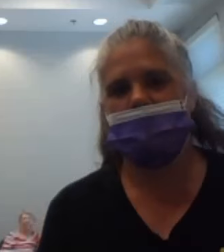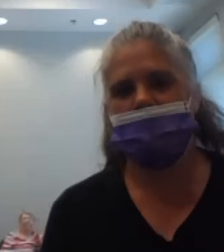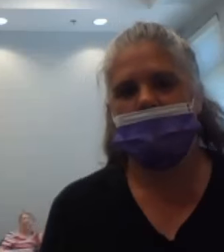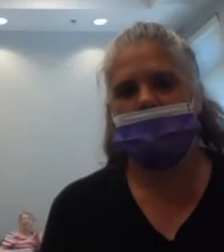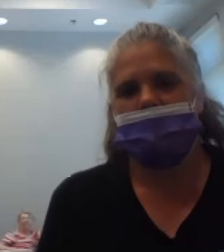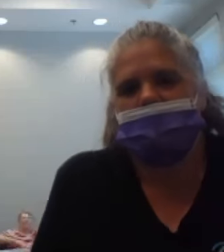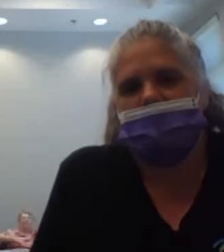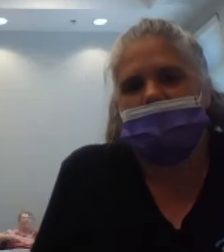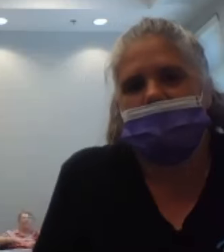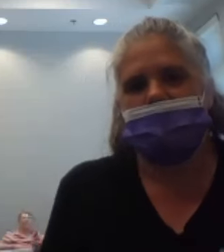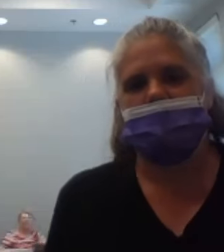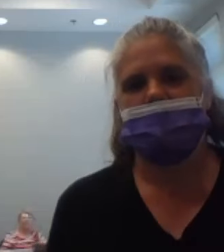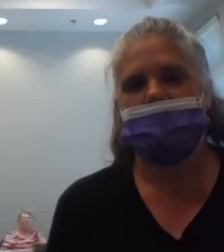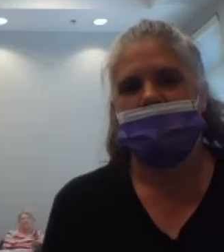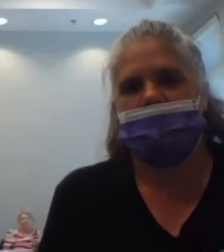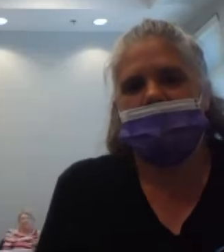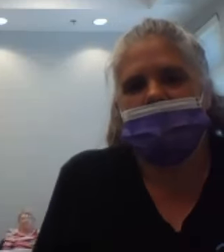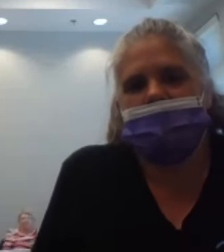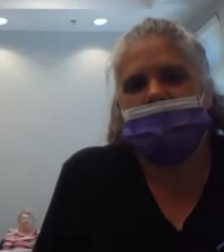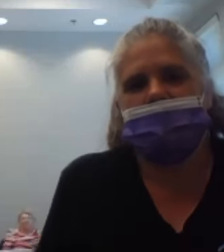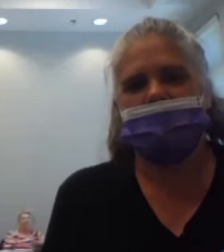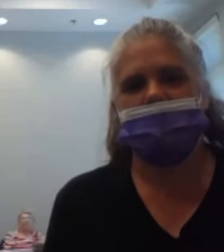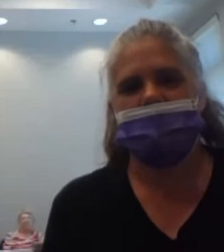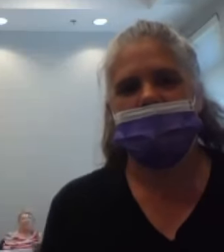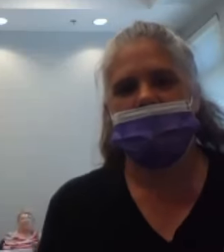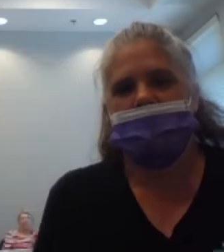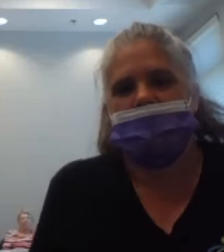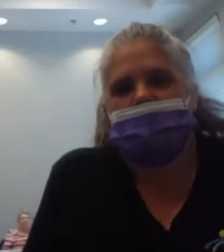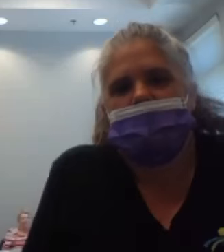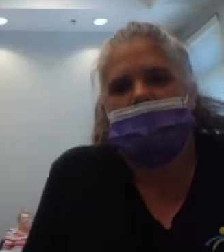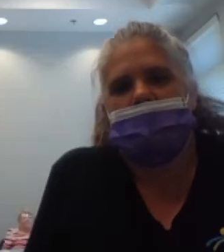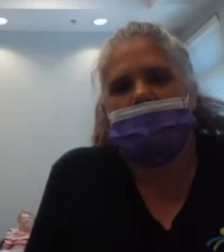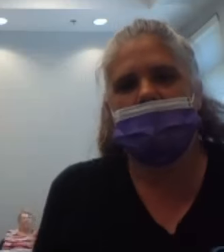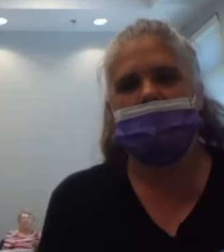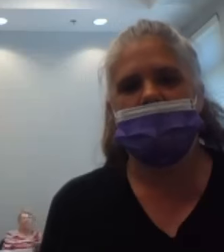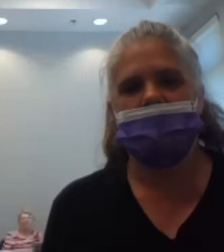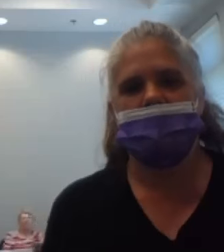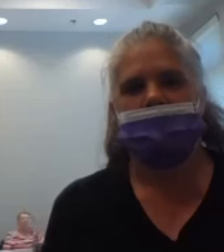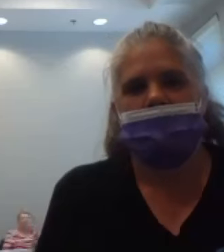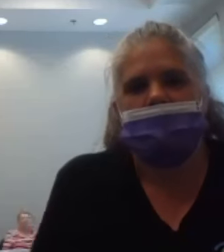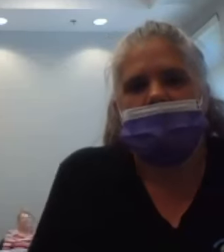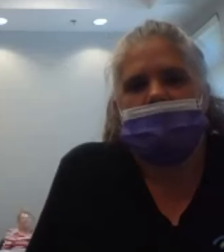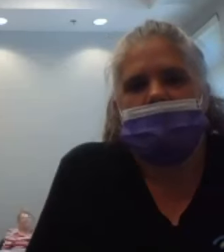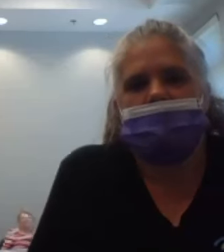10, 11, 12, 13,